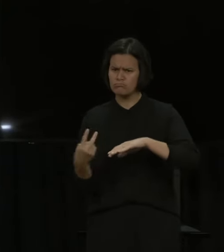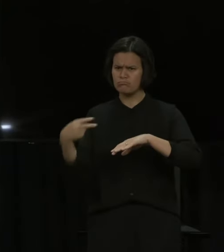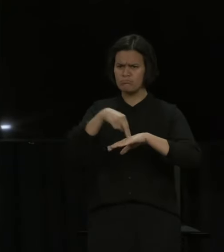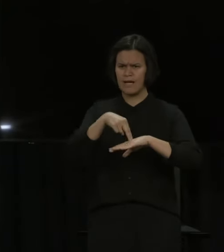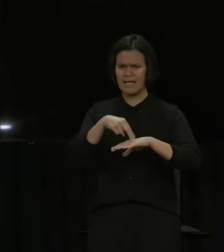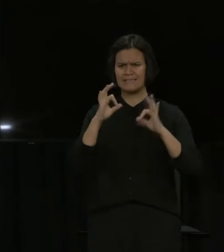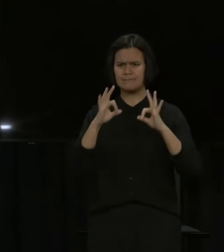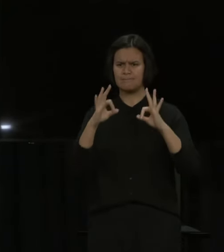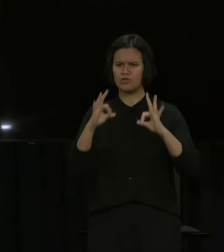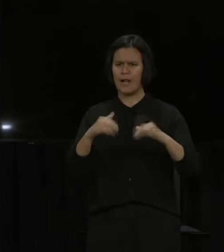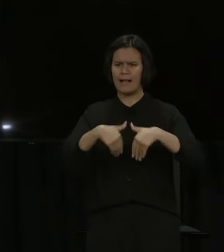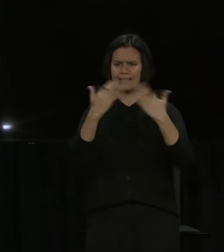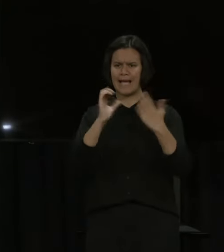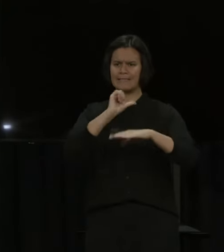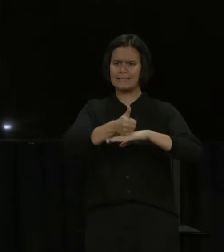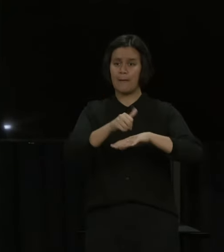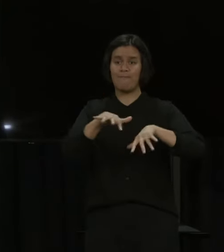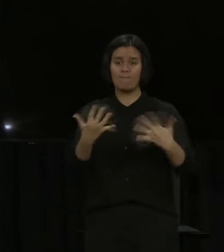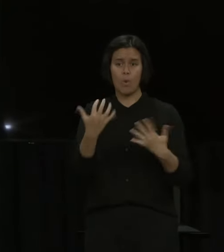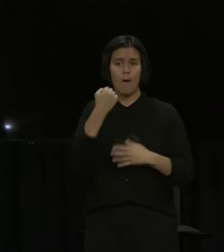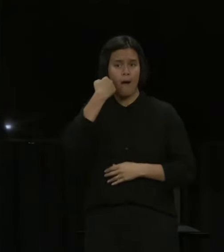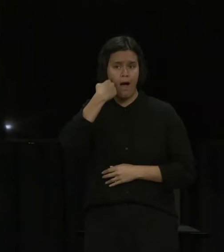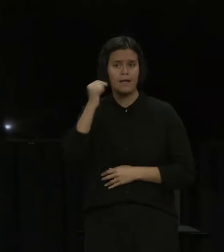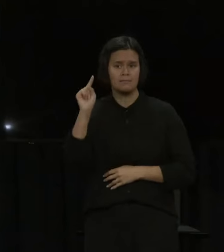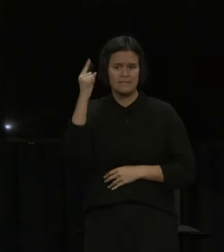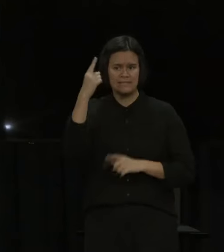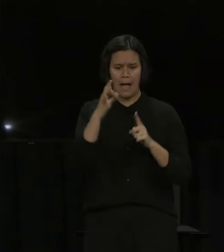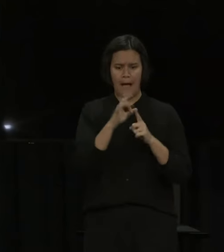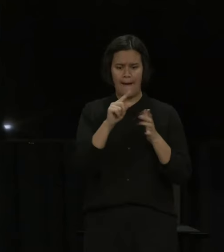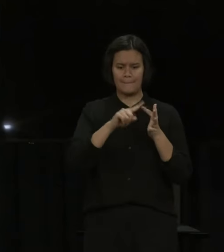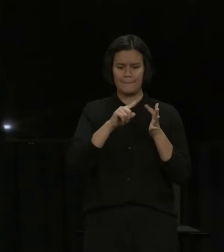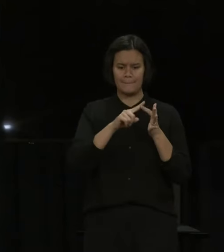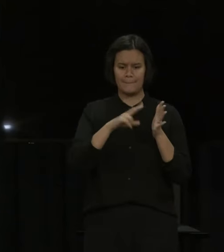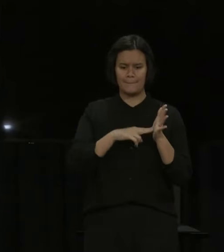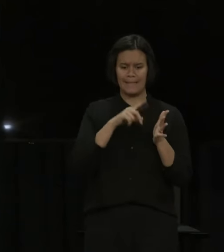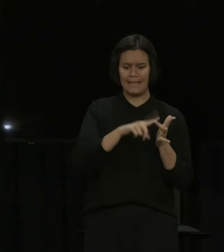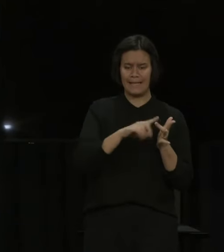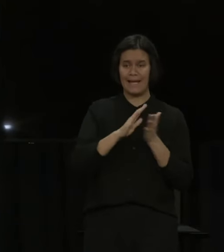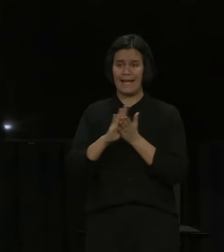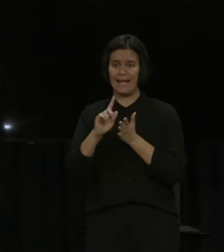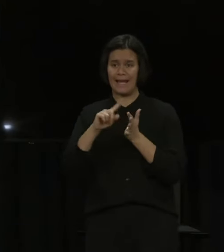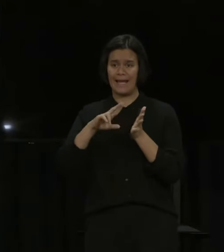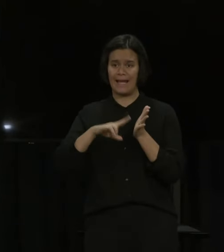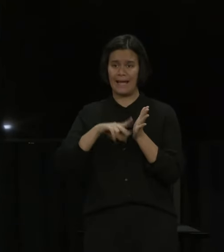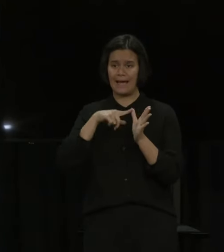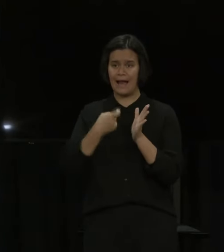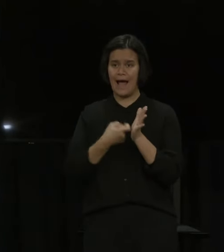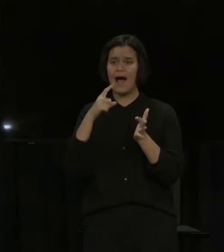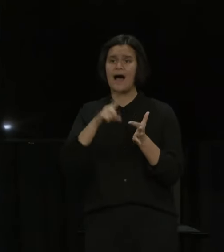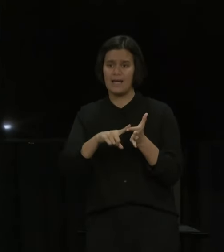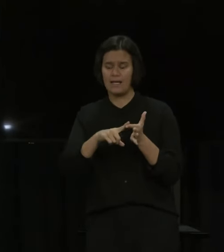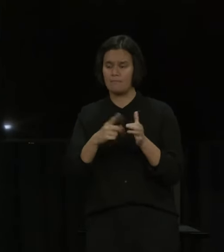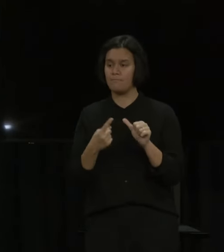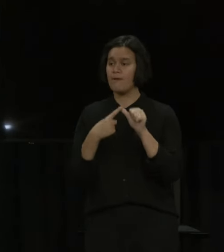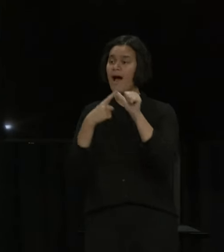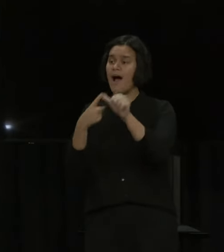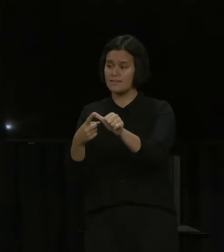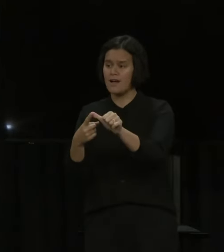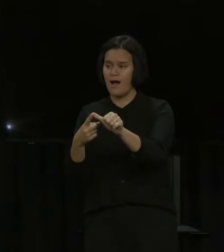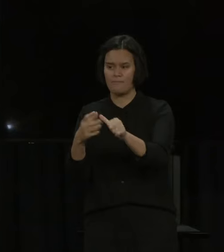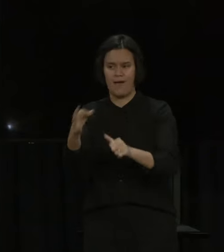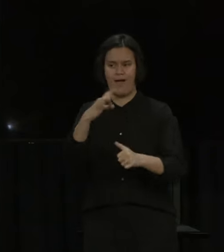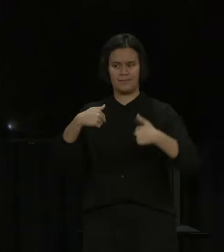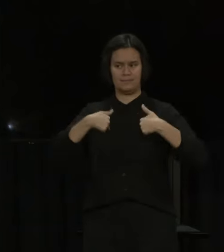the PM or to others. Would you like to see him have his own day? Oh look I know that he's out there working really hard on the vaccination programme we